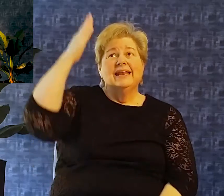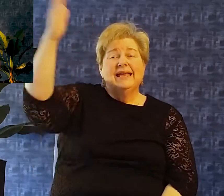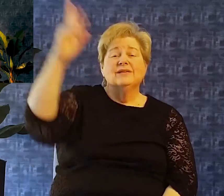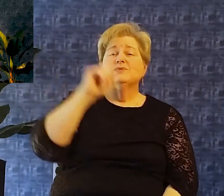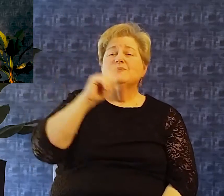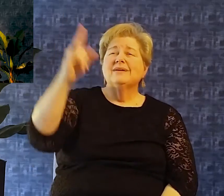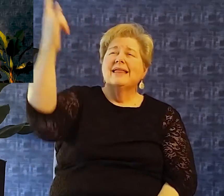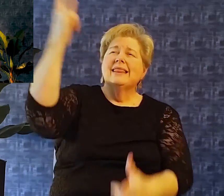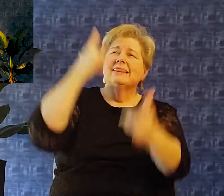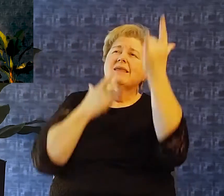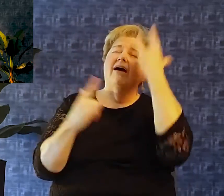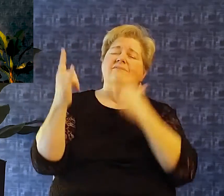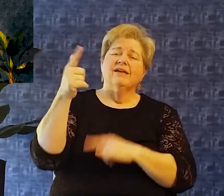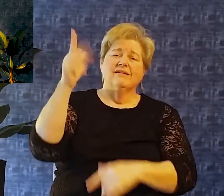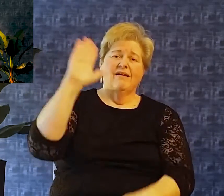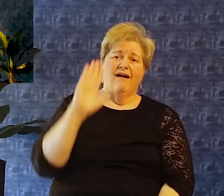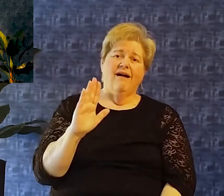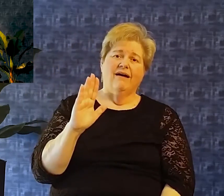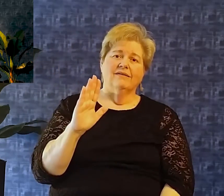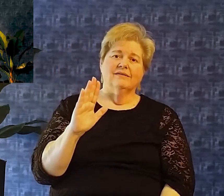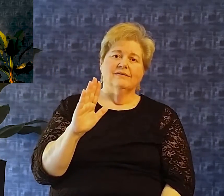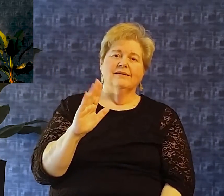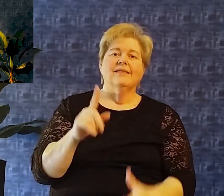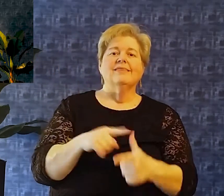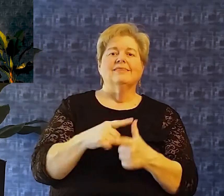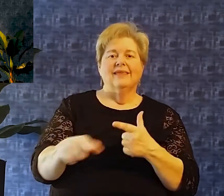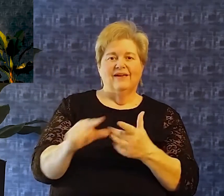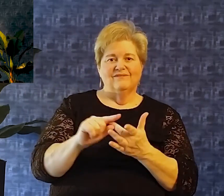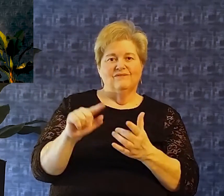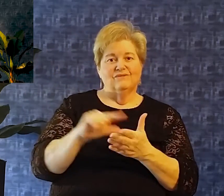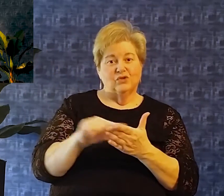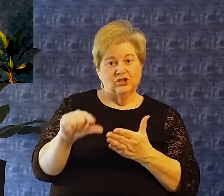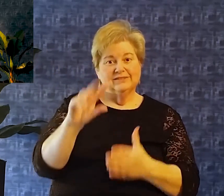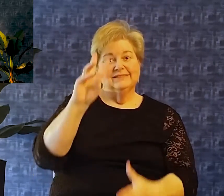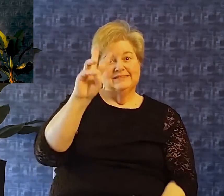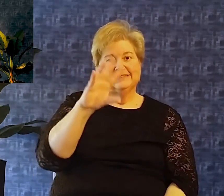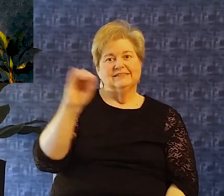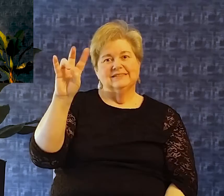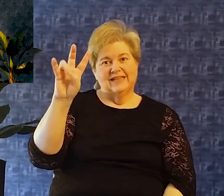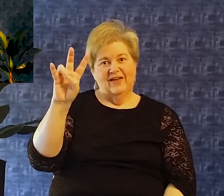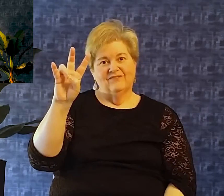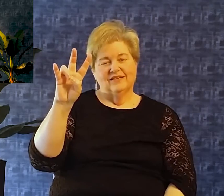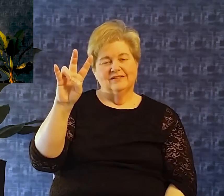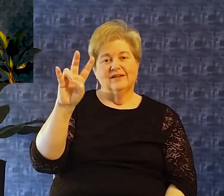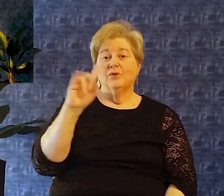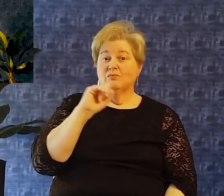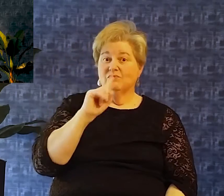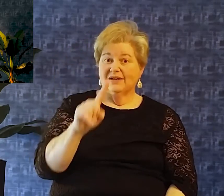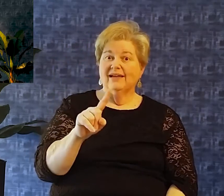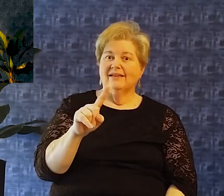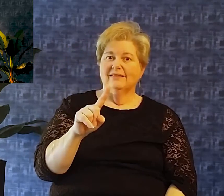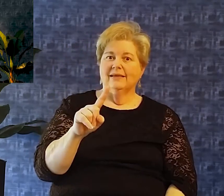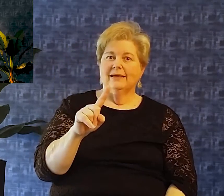seven That i'm drawing this first main petition from that david is pleading with the lord